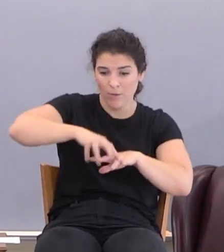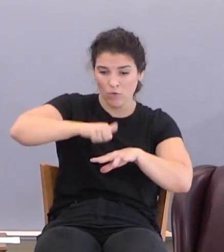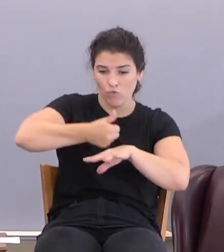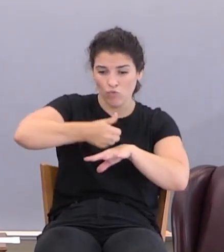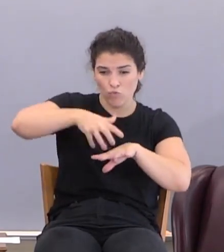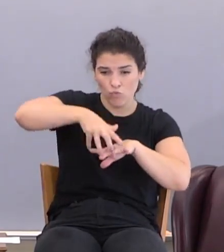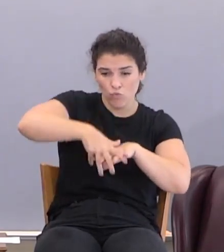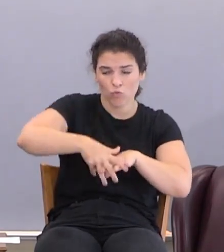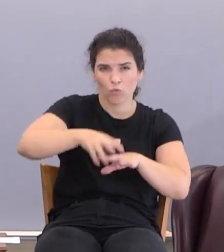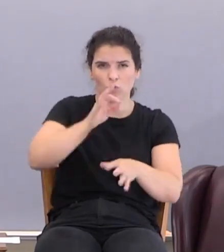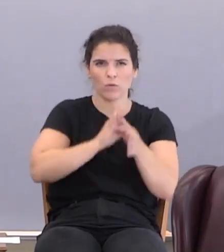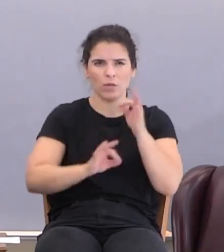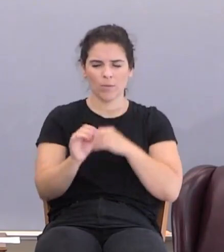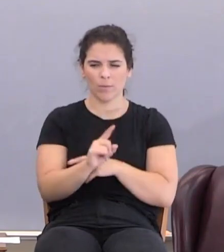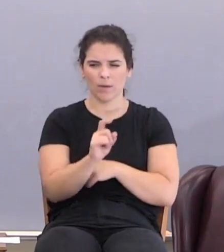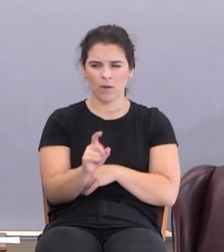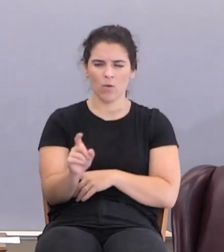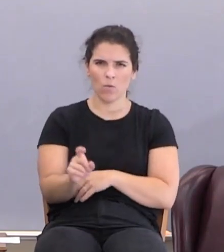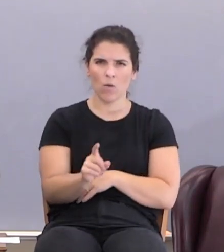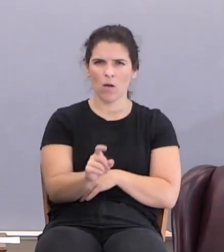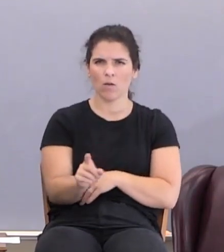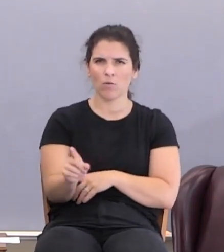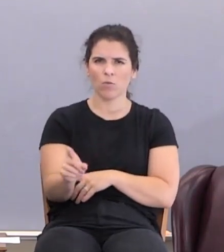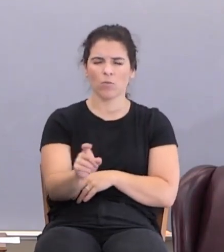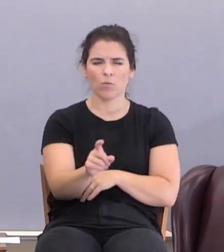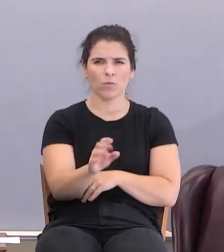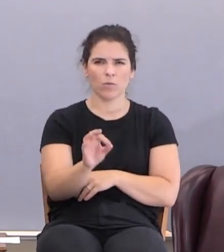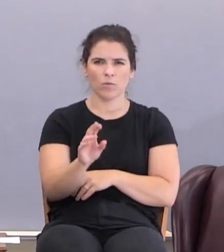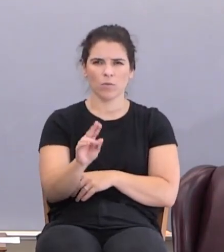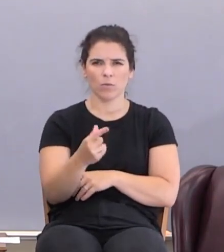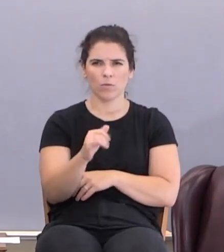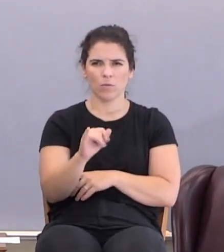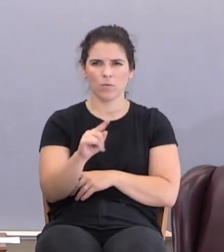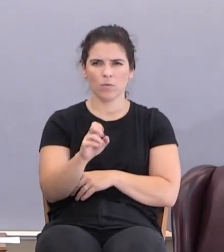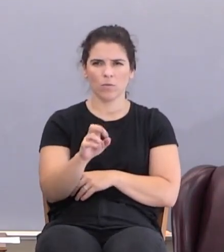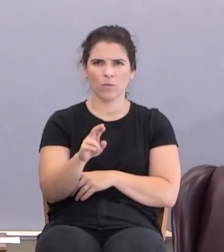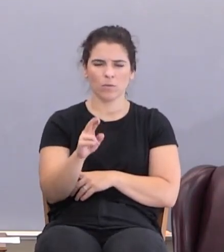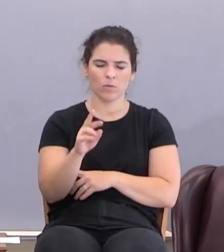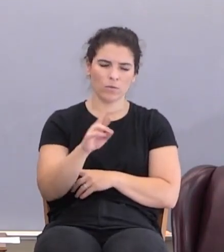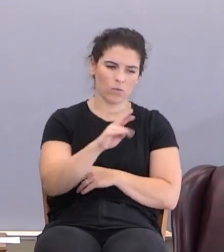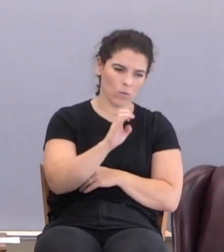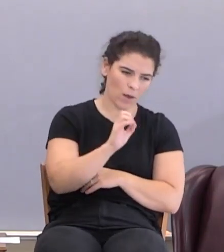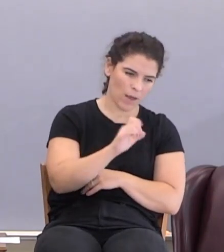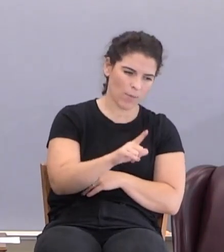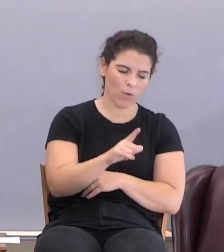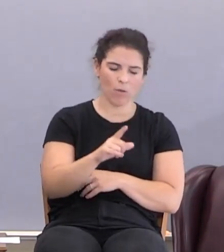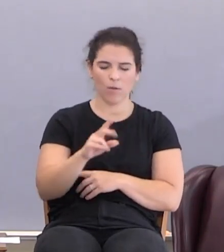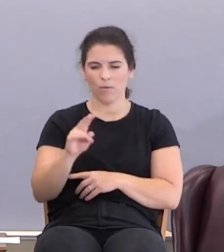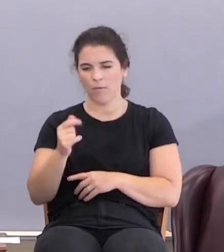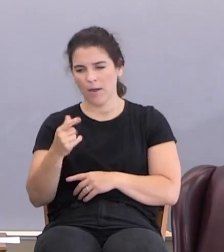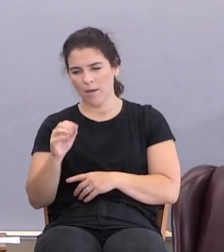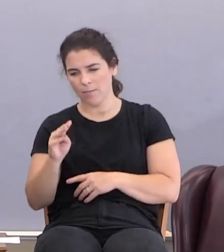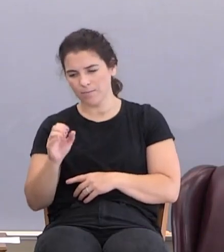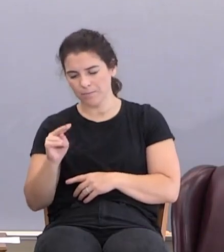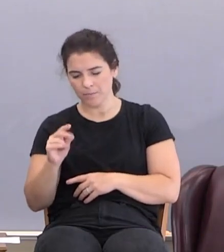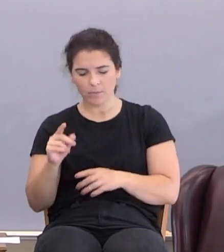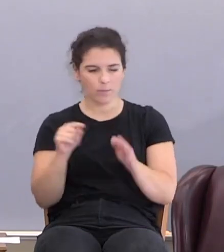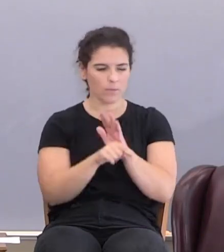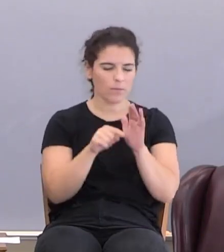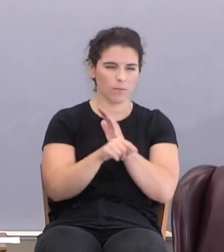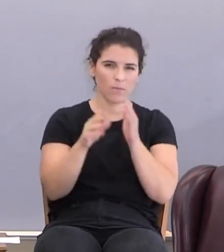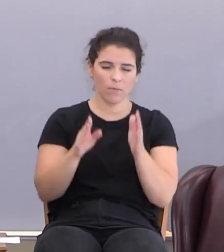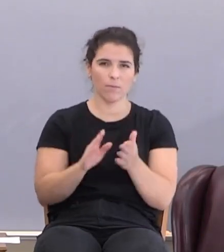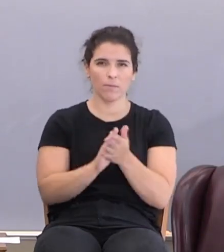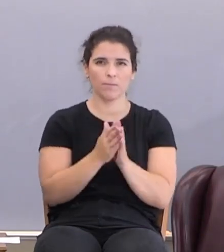So instead of being the wanderer and the fugitive, the rebel, the vagabond, the murderer, he becomes a leader